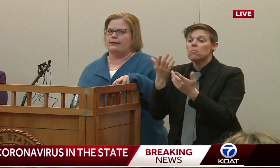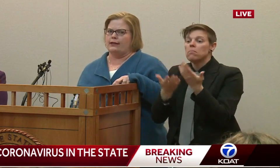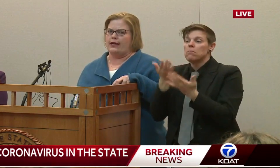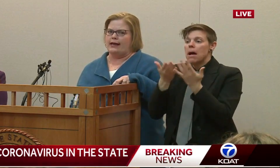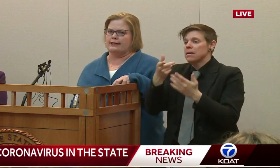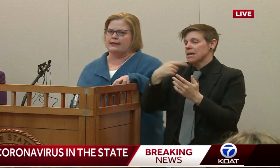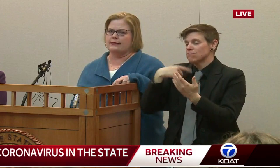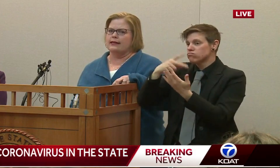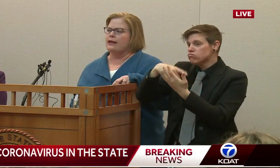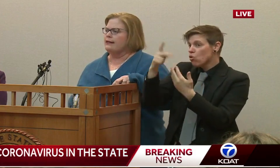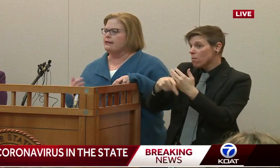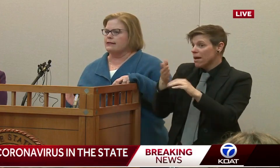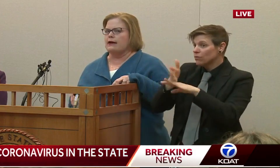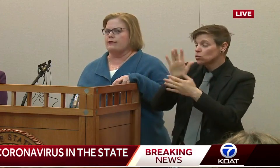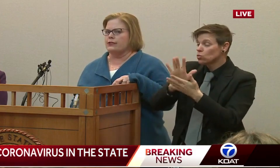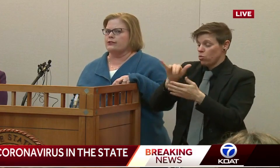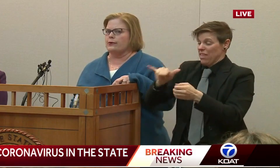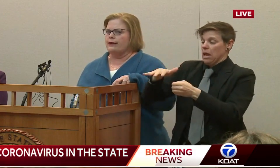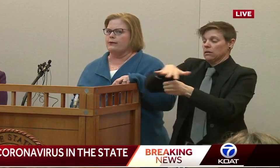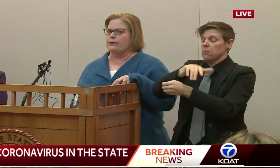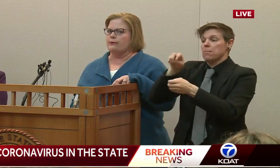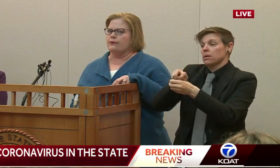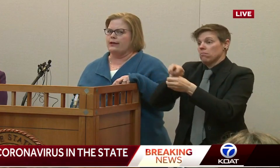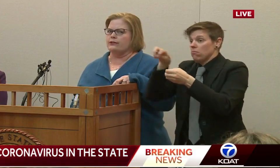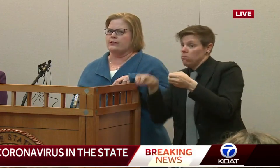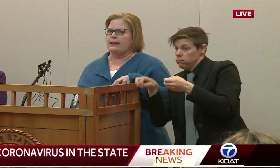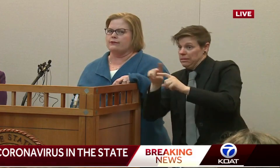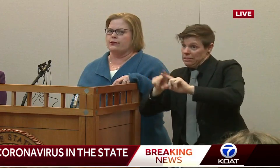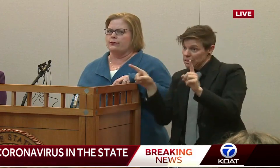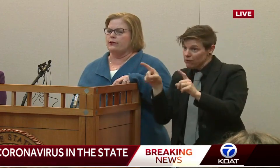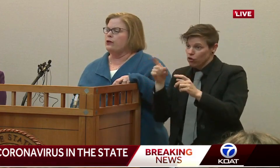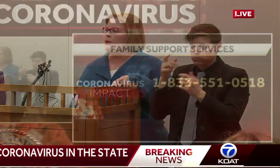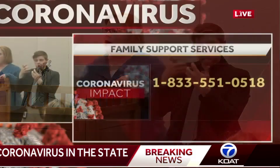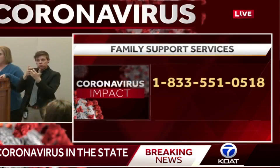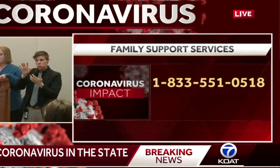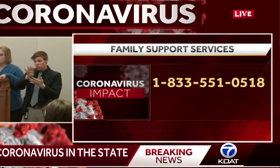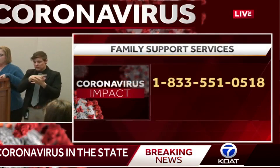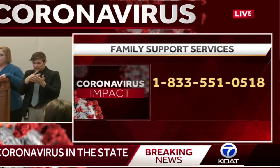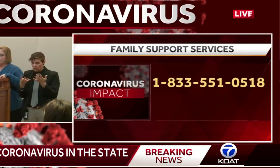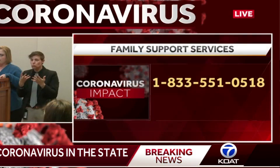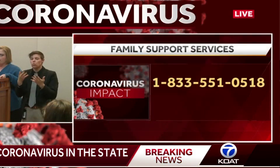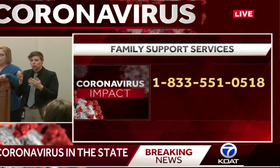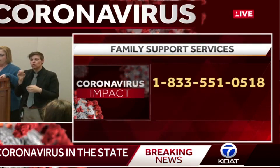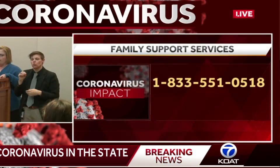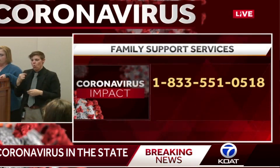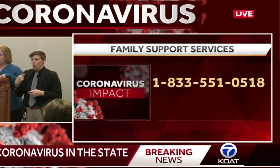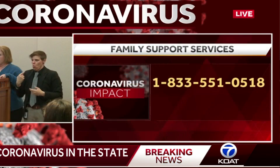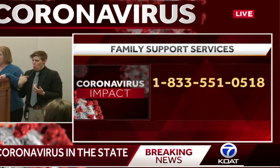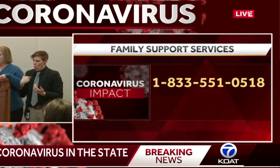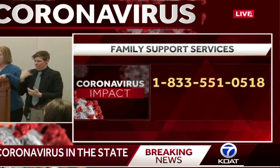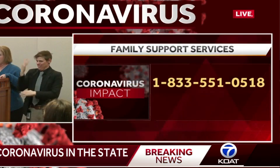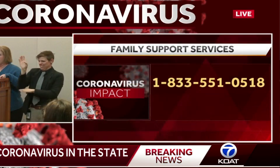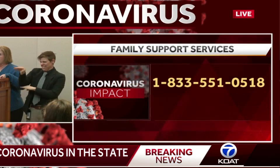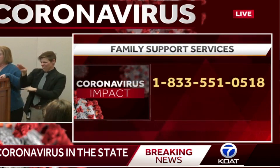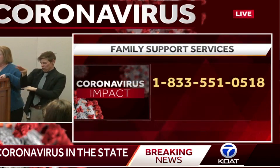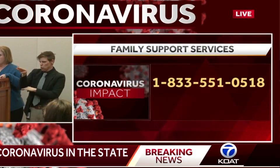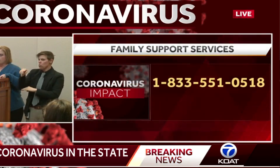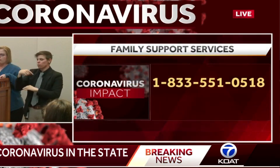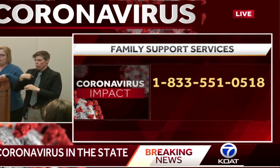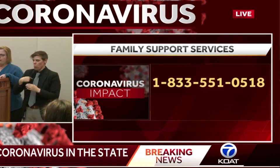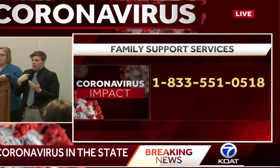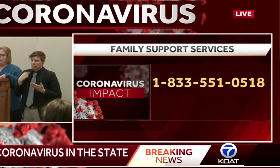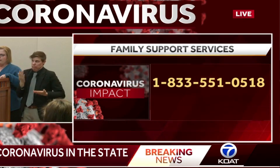community that they could access. This is the conversation we're having with our providers this afternoon. We are submitting a temporary waiver to the federal government